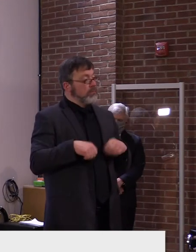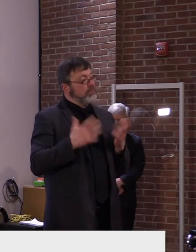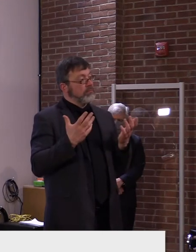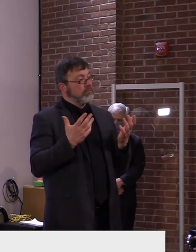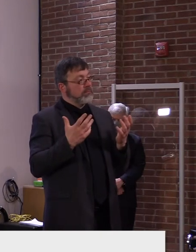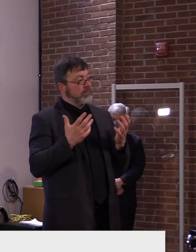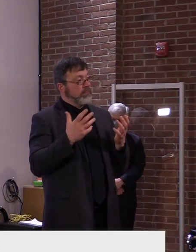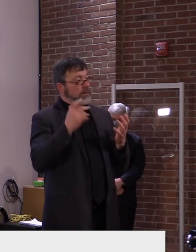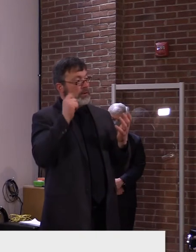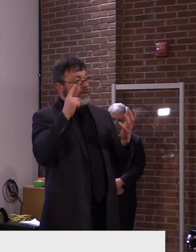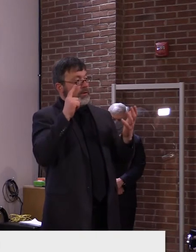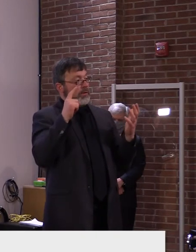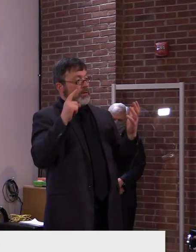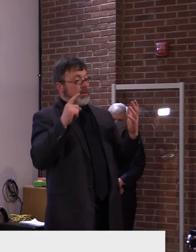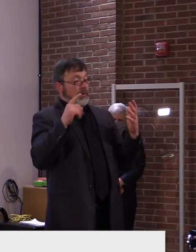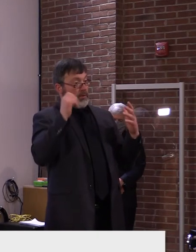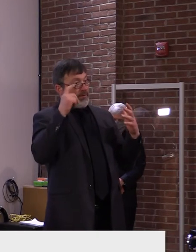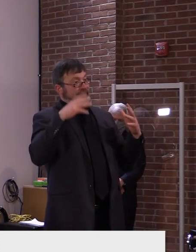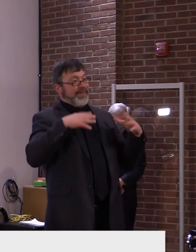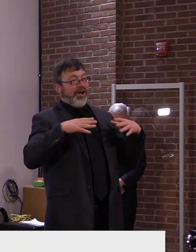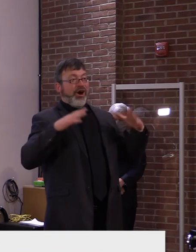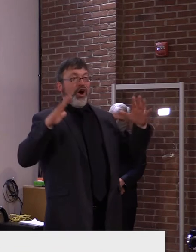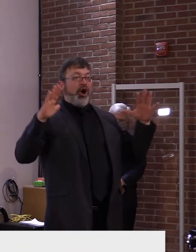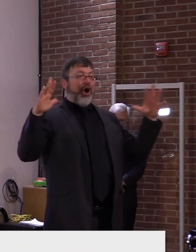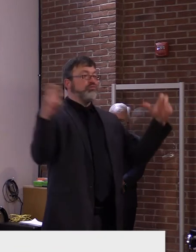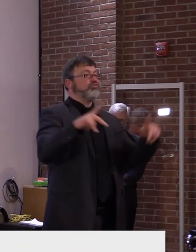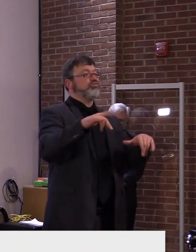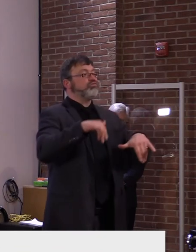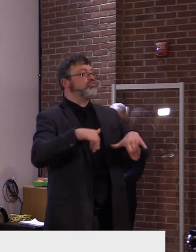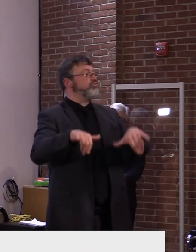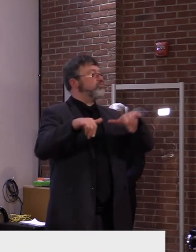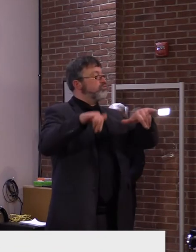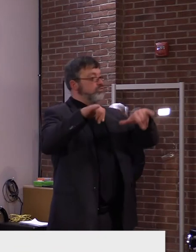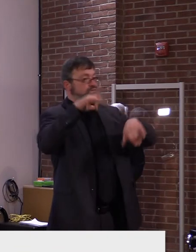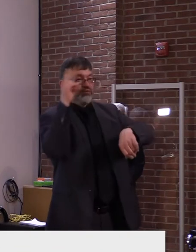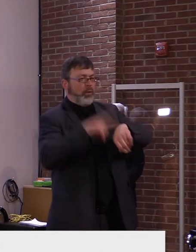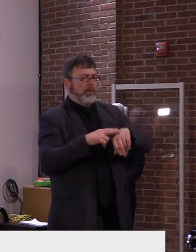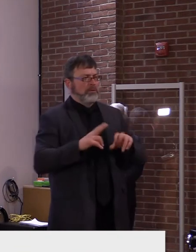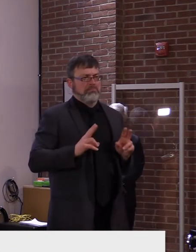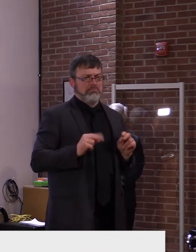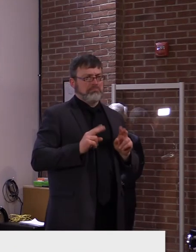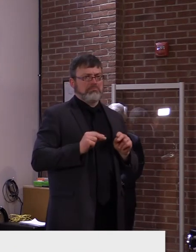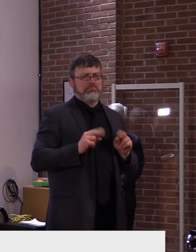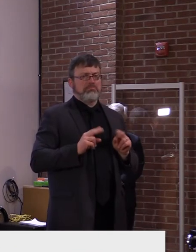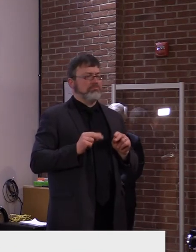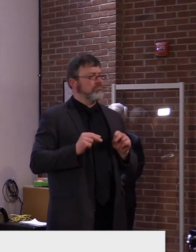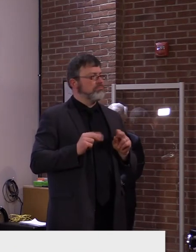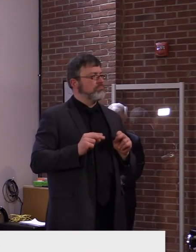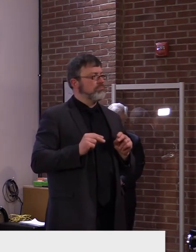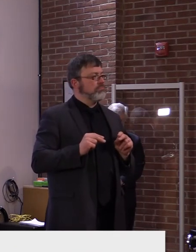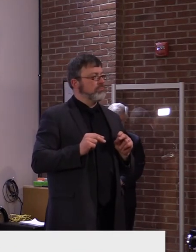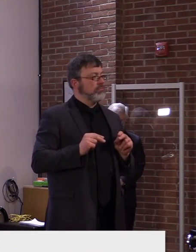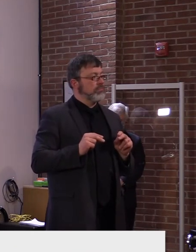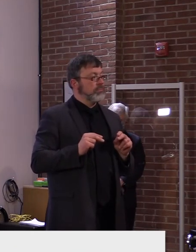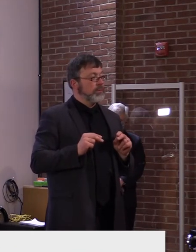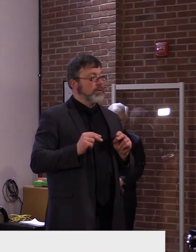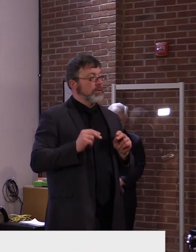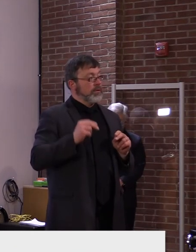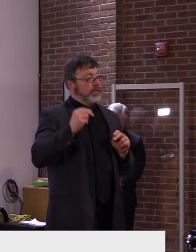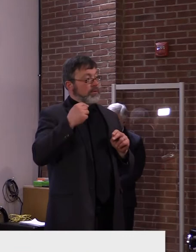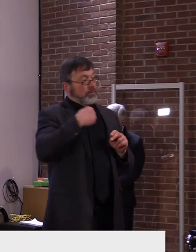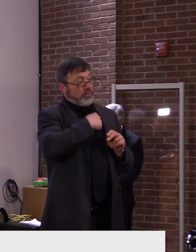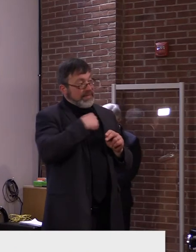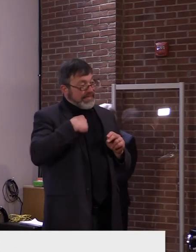social club setting, due to our multi-household gathering prohibition. But there are a of ways that they can operate during this time.